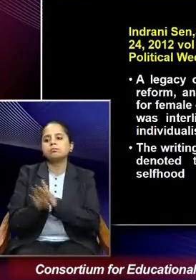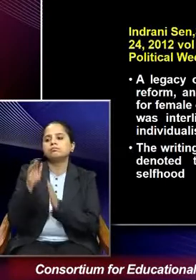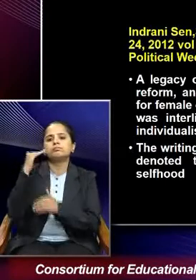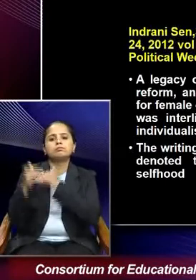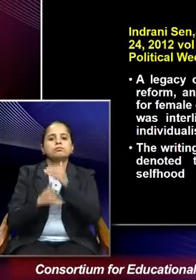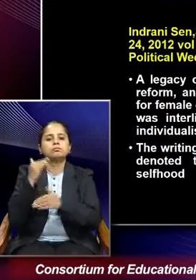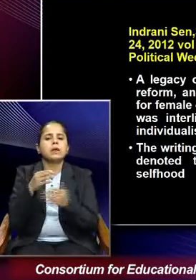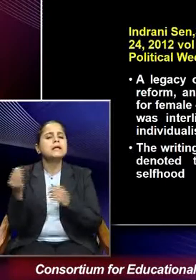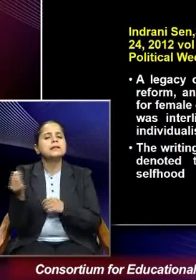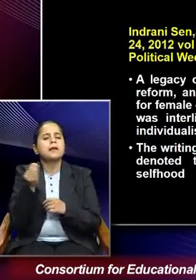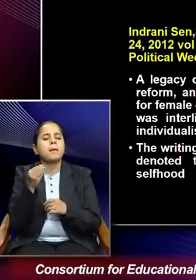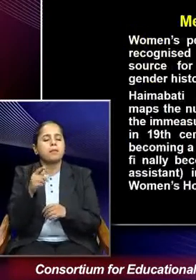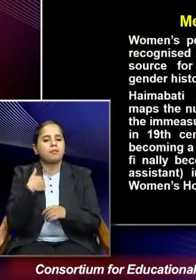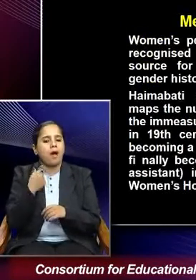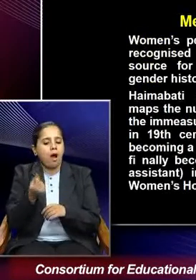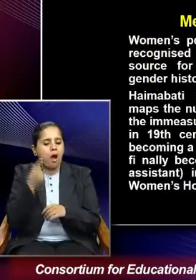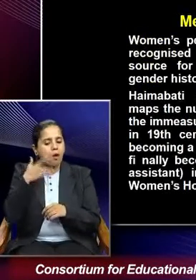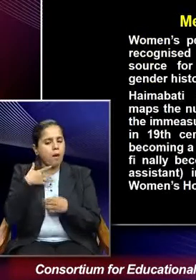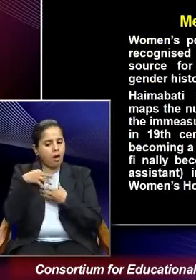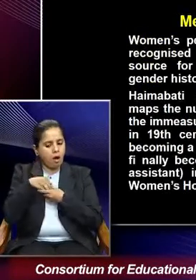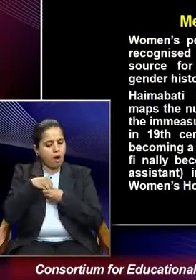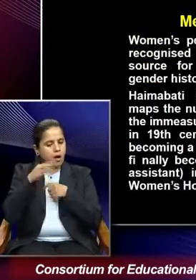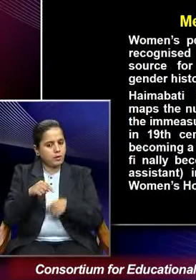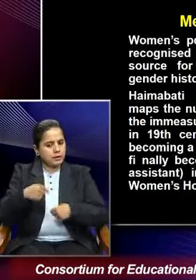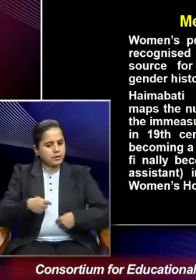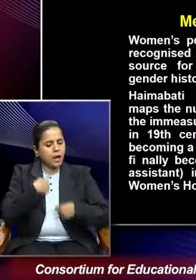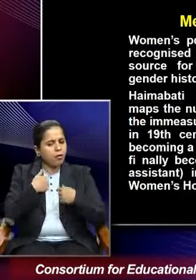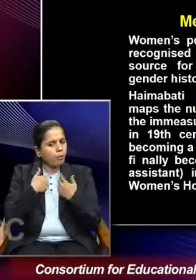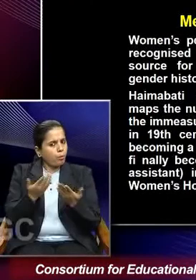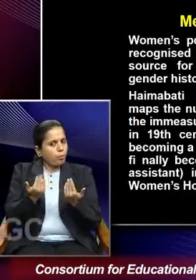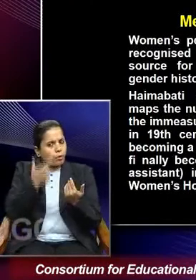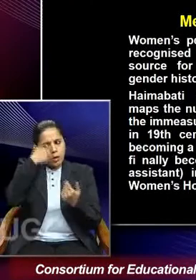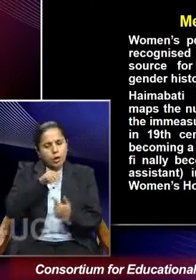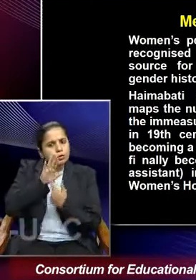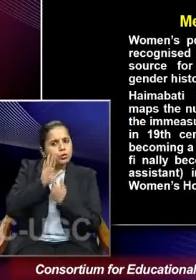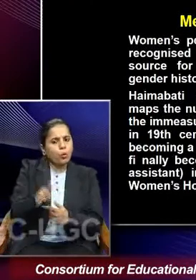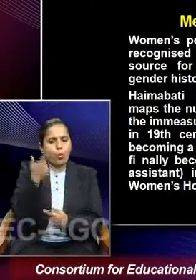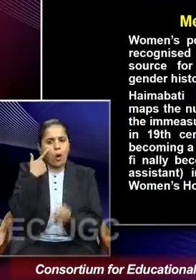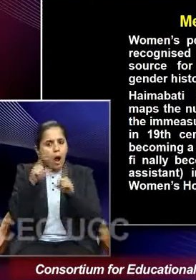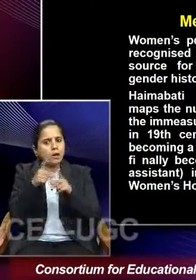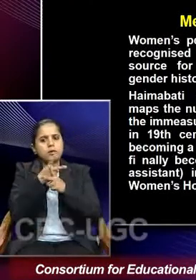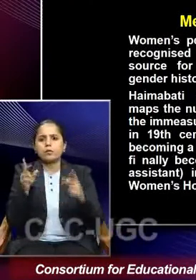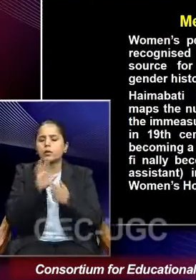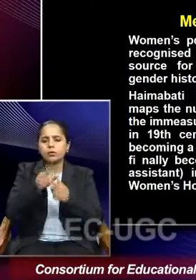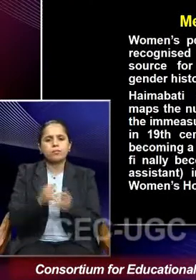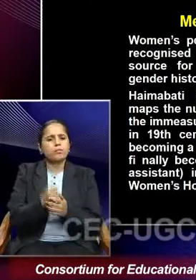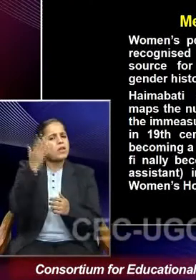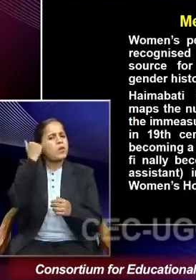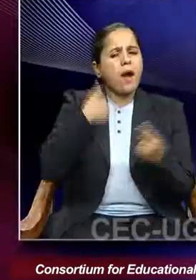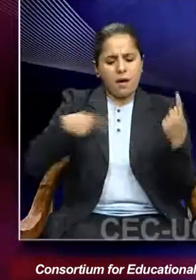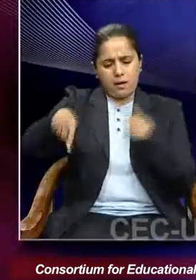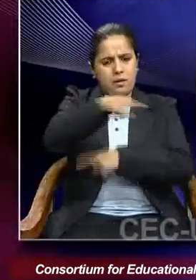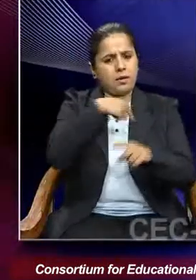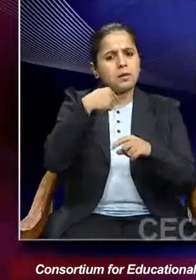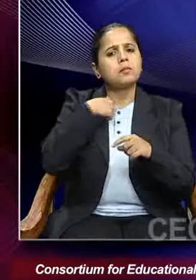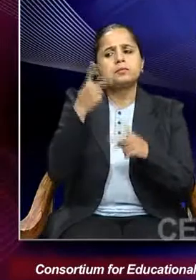a certain sense of selfhood and identity. So why we are going